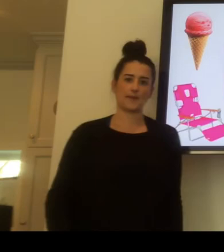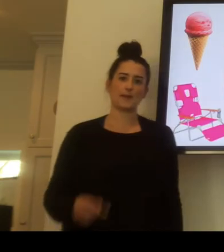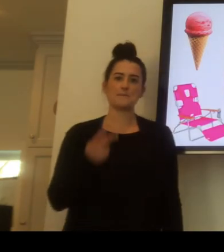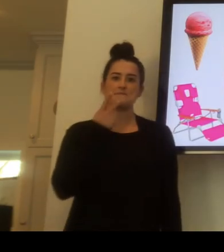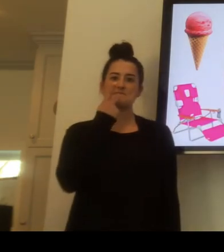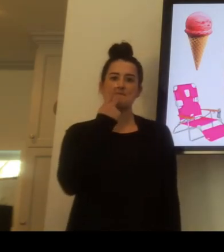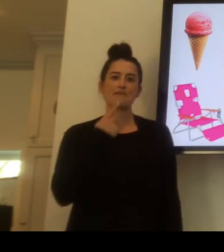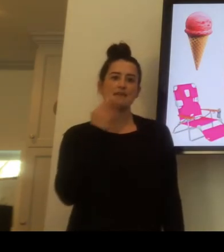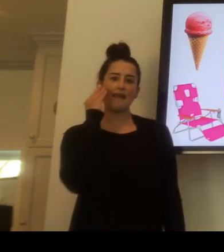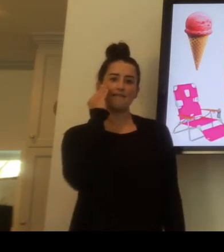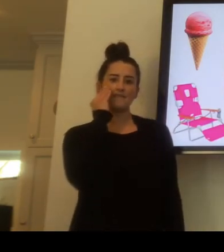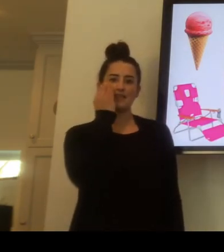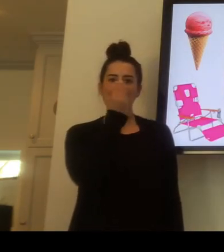and a pink flower.